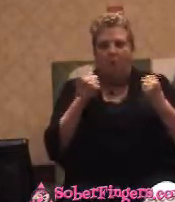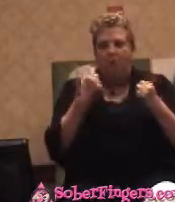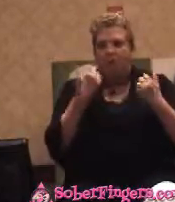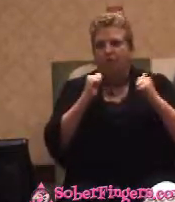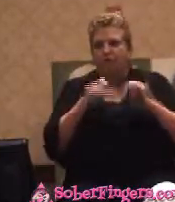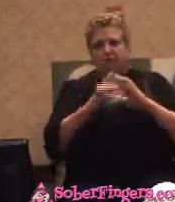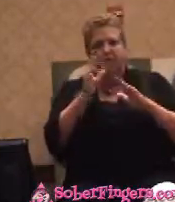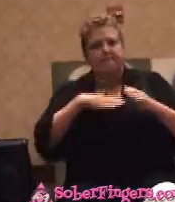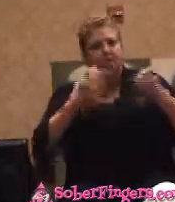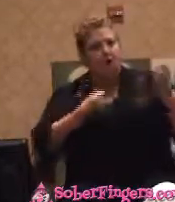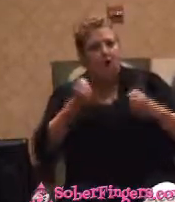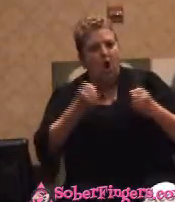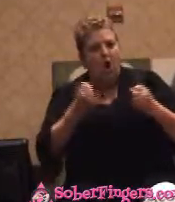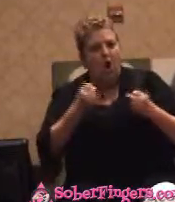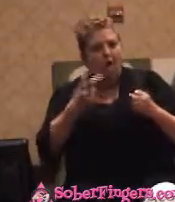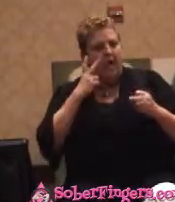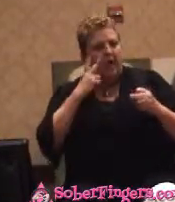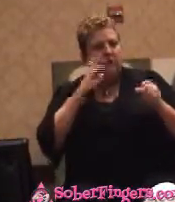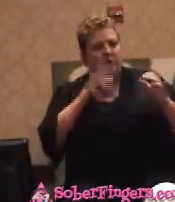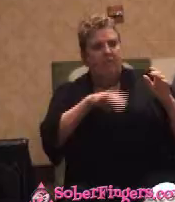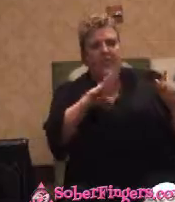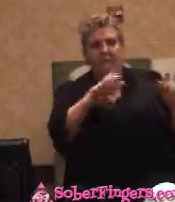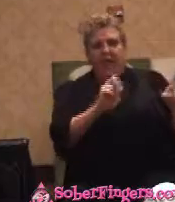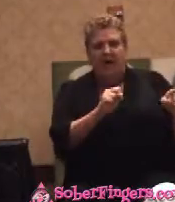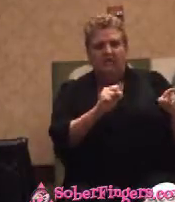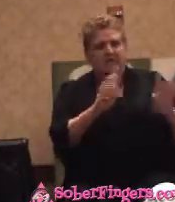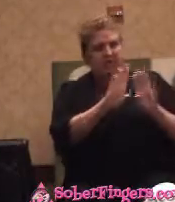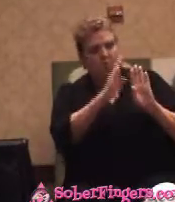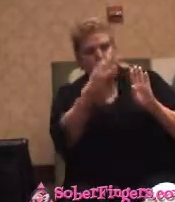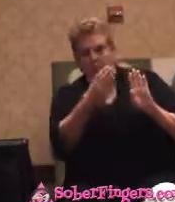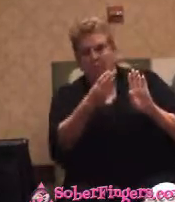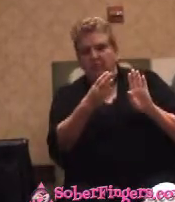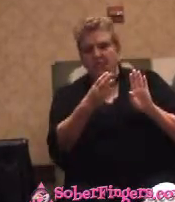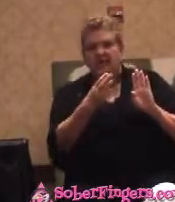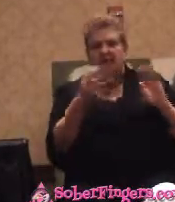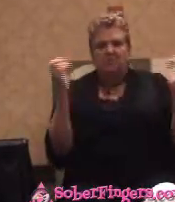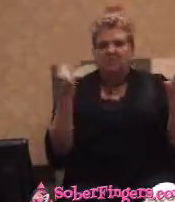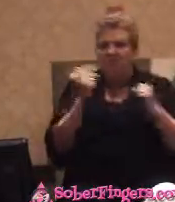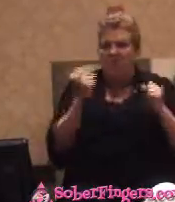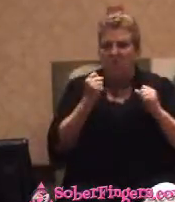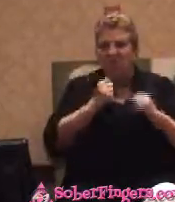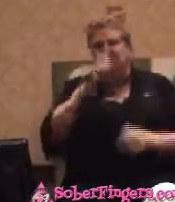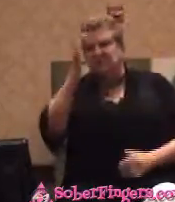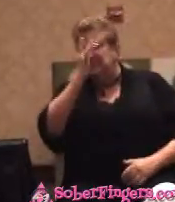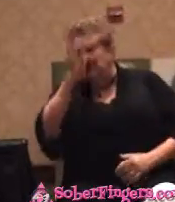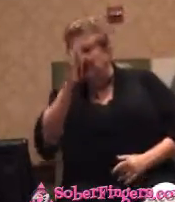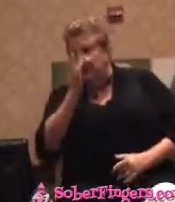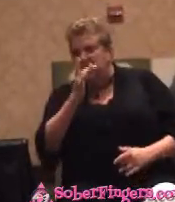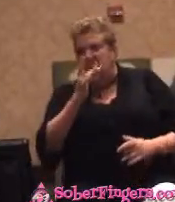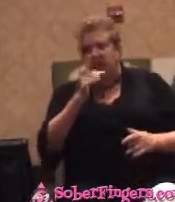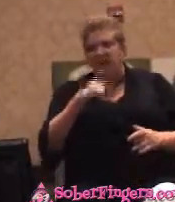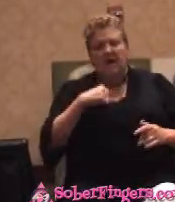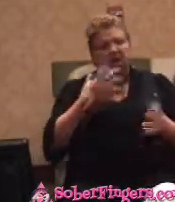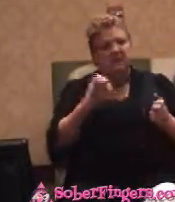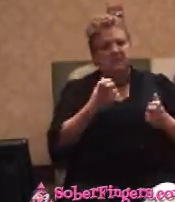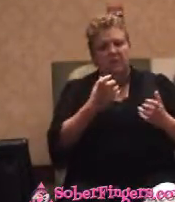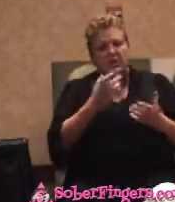the haven of that bus at the door open. It was cold. I was sick. And I just laid down to rest for a minute.